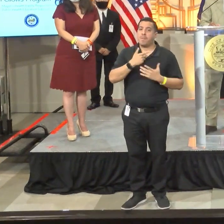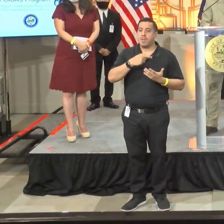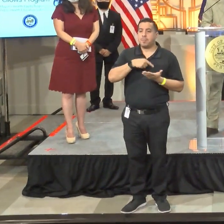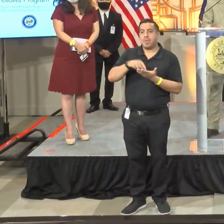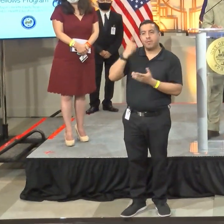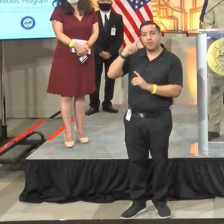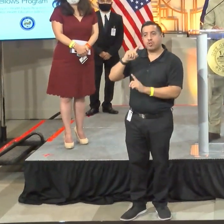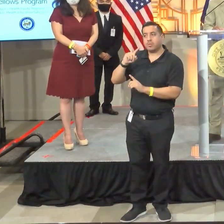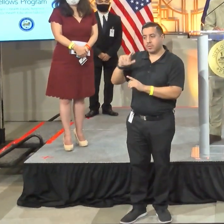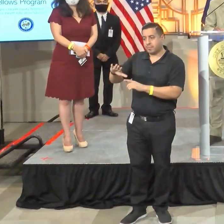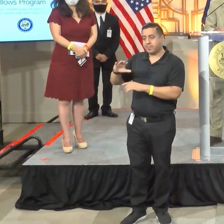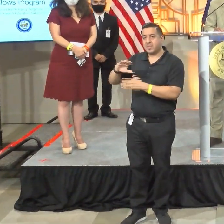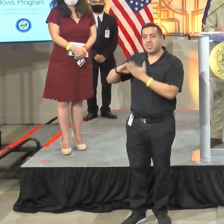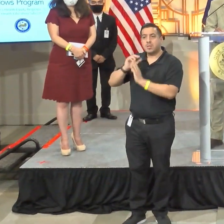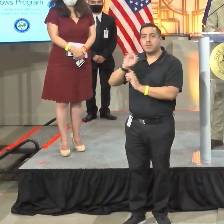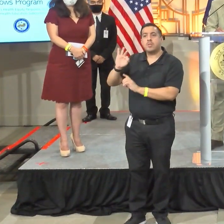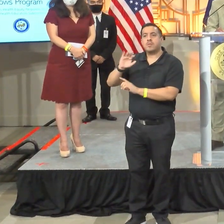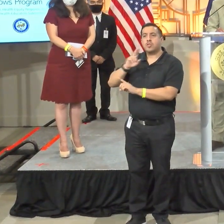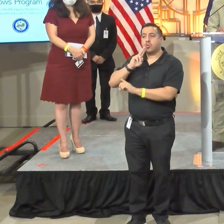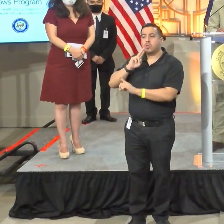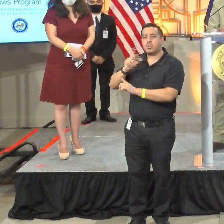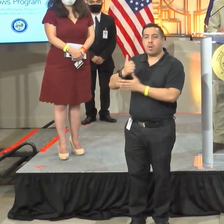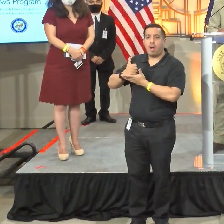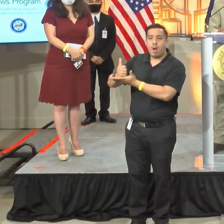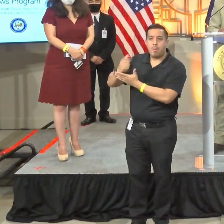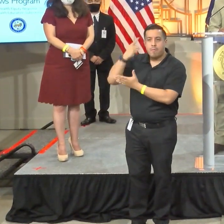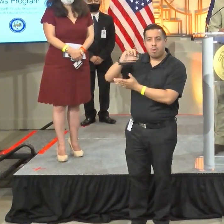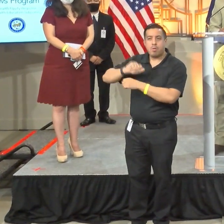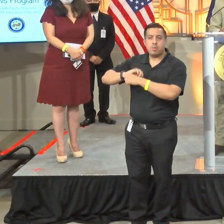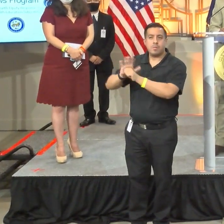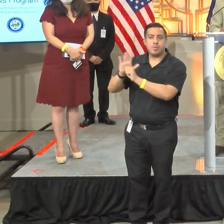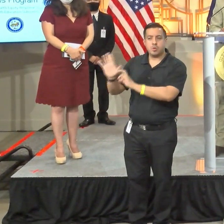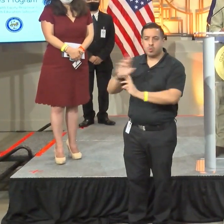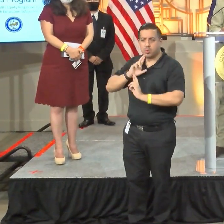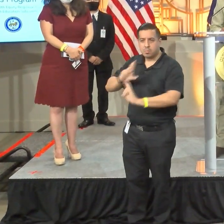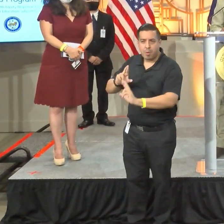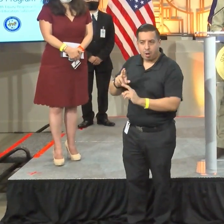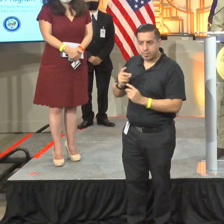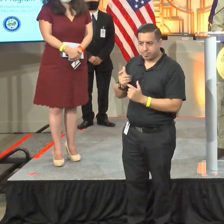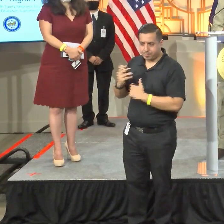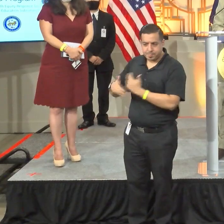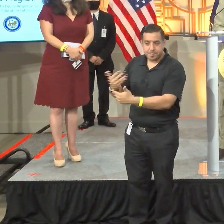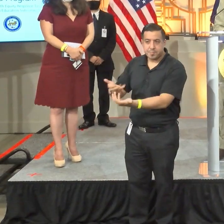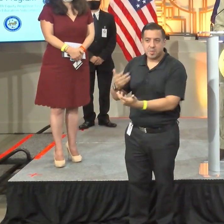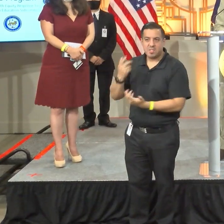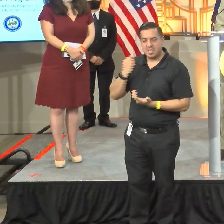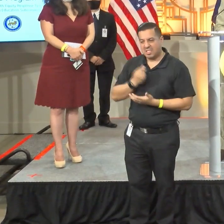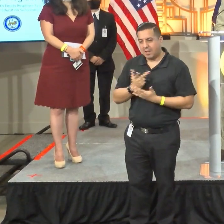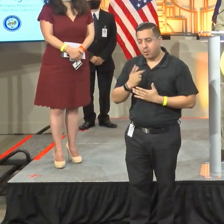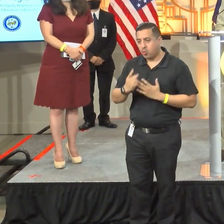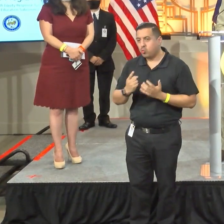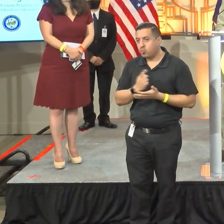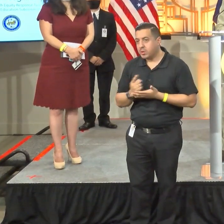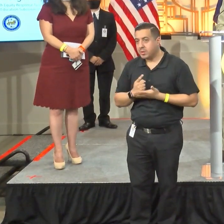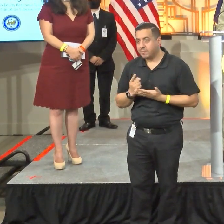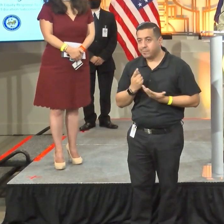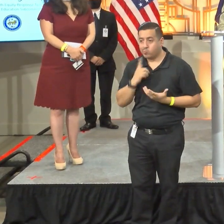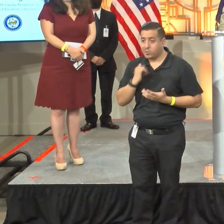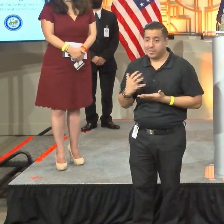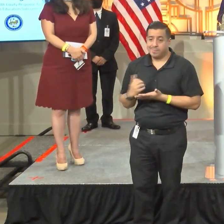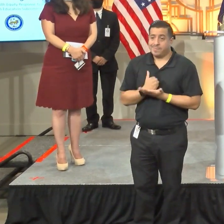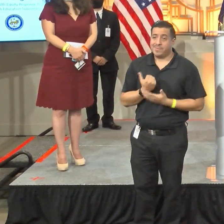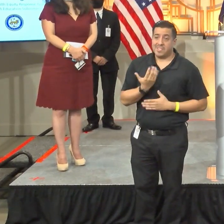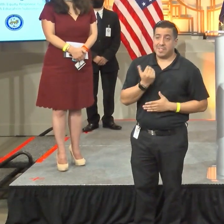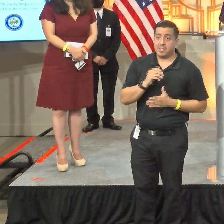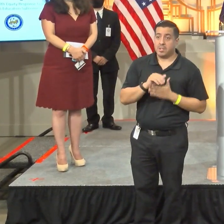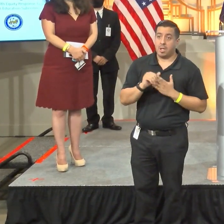city of Houston to help with COVID-19 response, working at least seven weeks, earning $15 per hour for